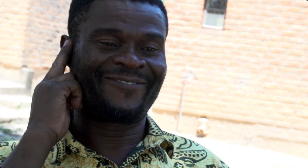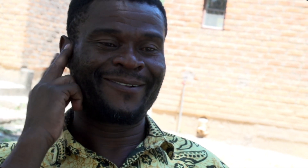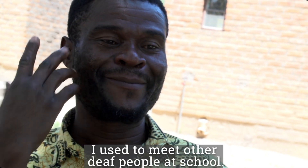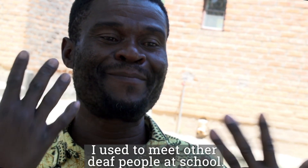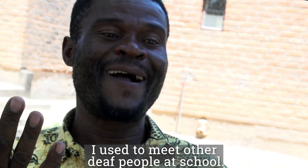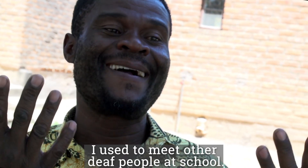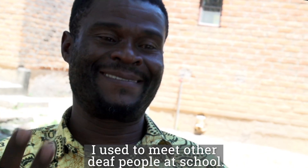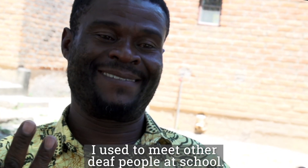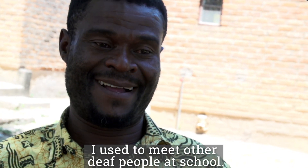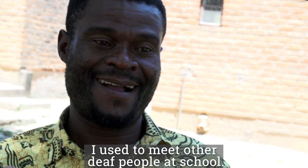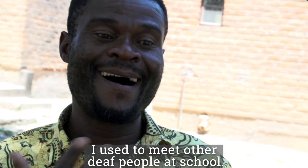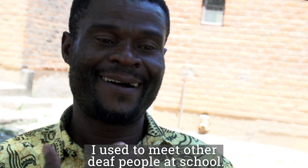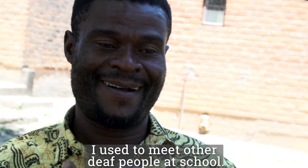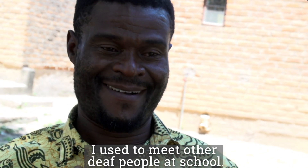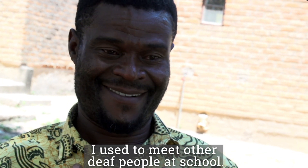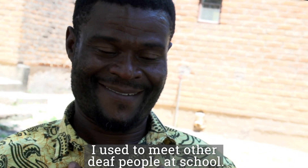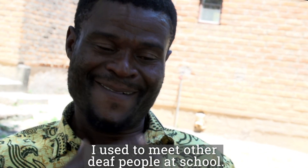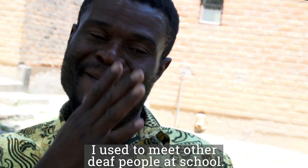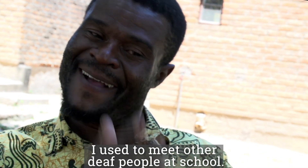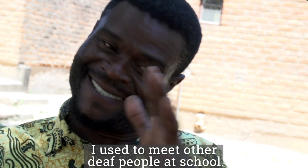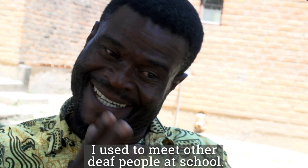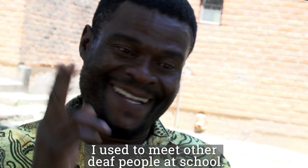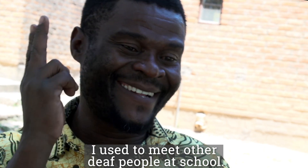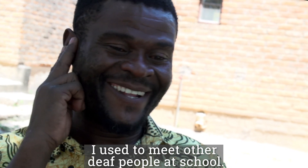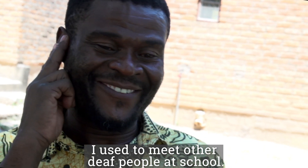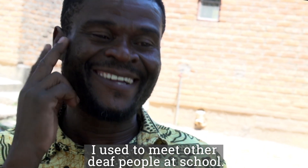And the rest I used to meet with them when I go to school